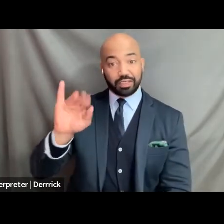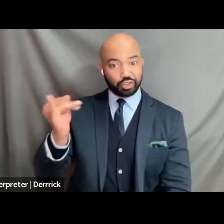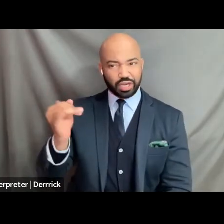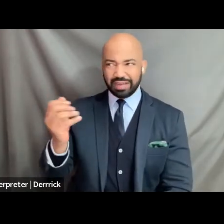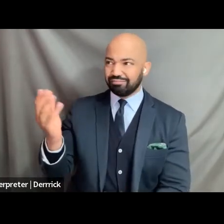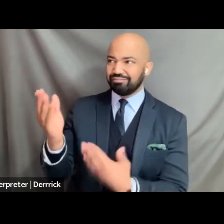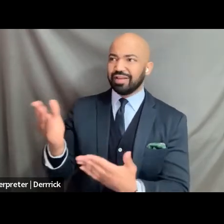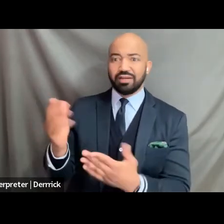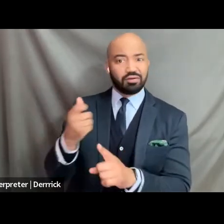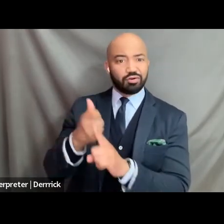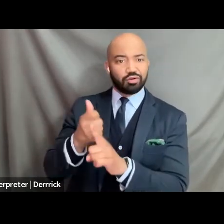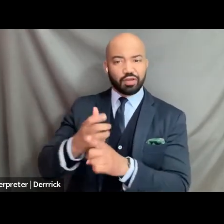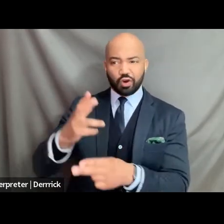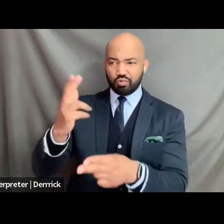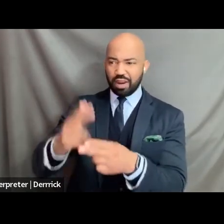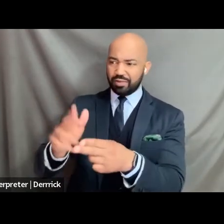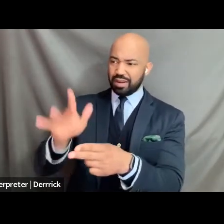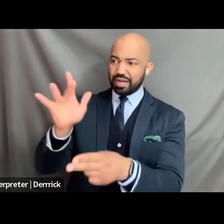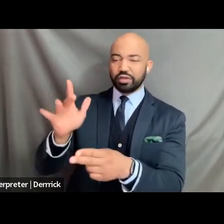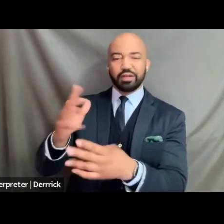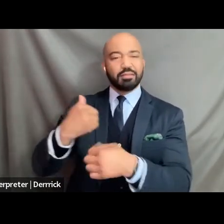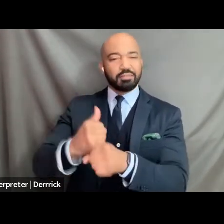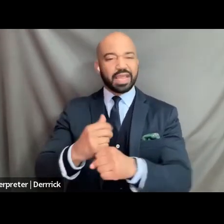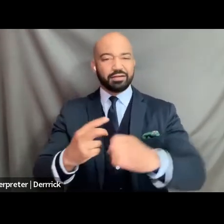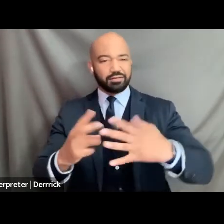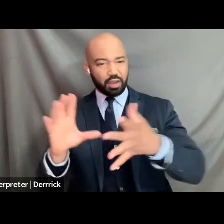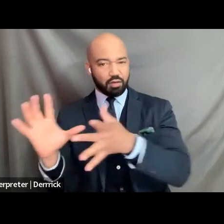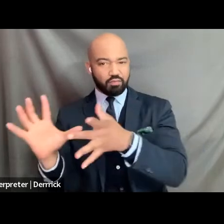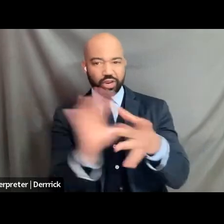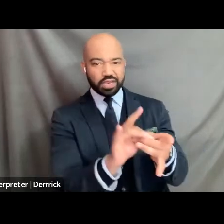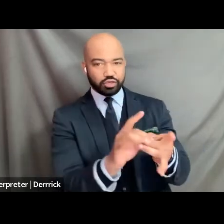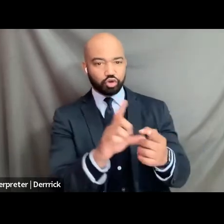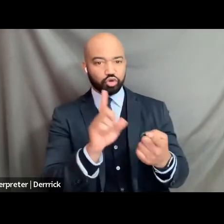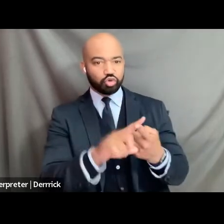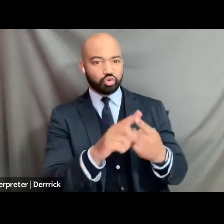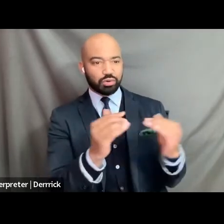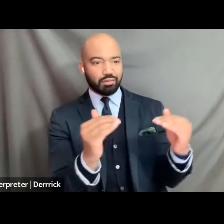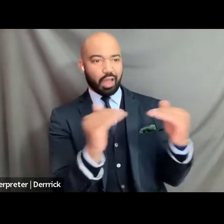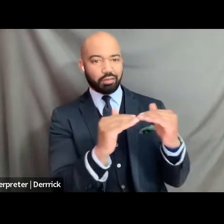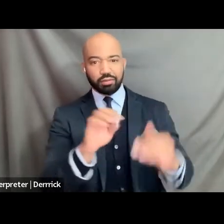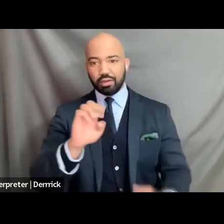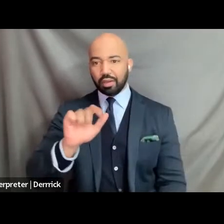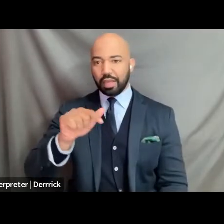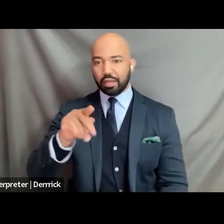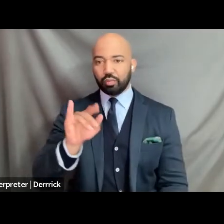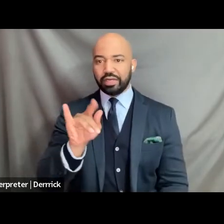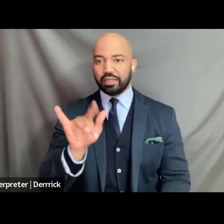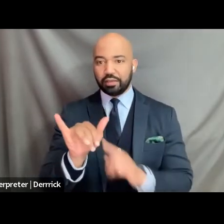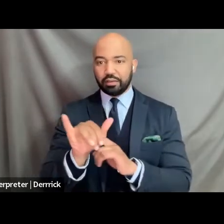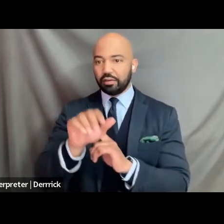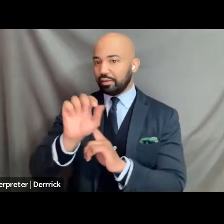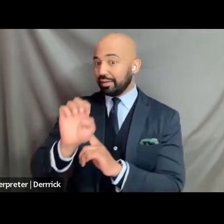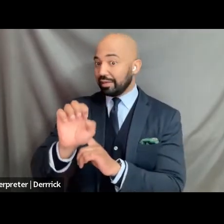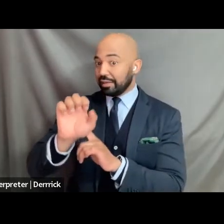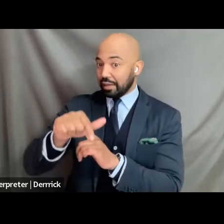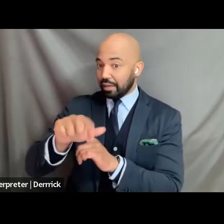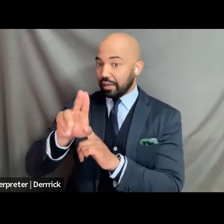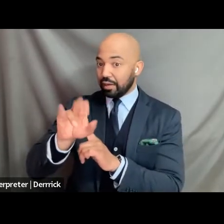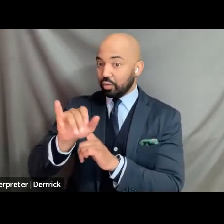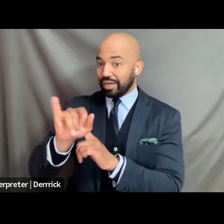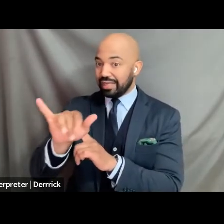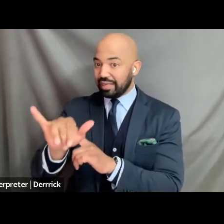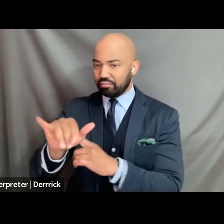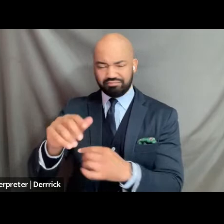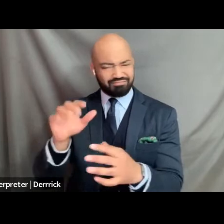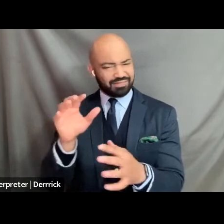creates a bridgeway for equity equity is so important when we're looking at um how we